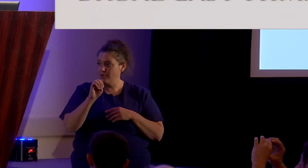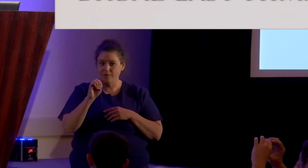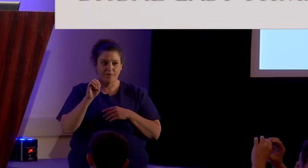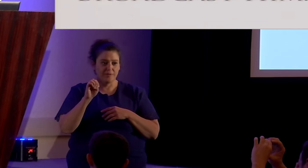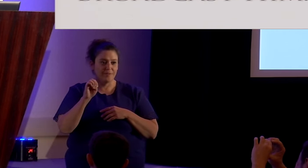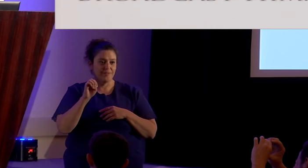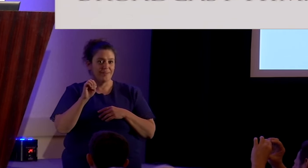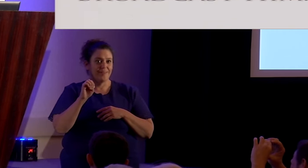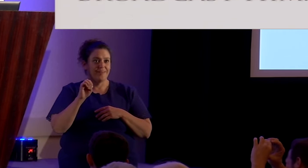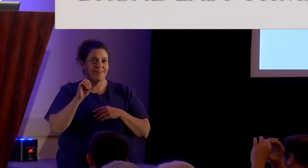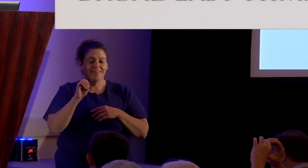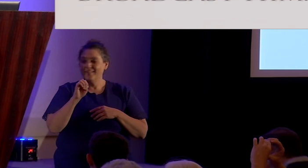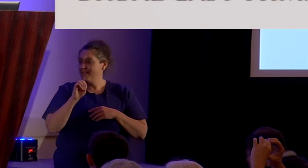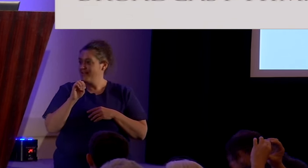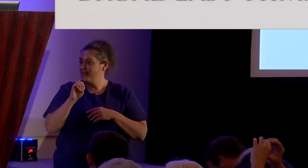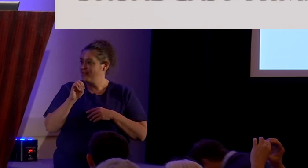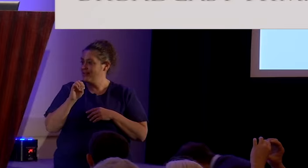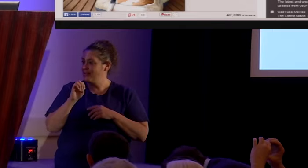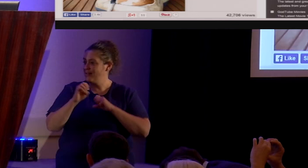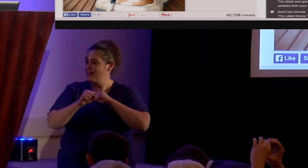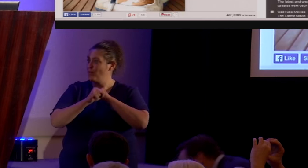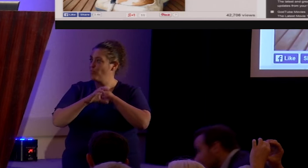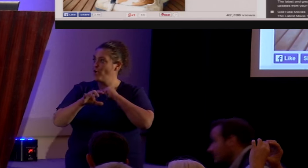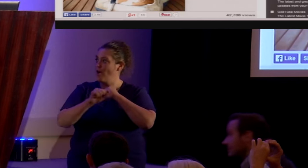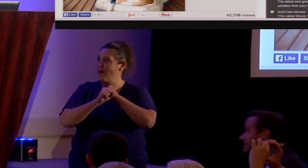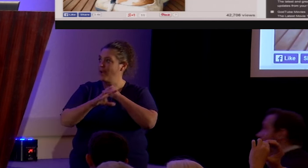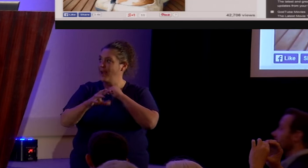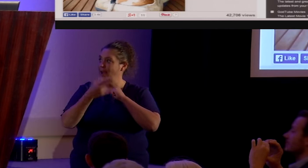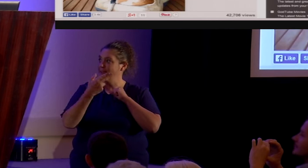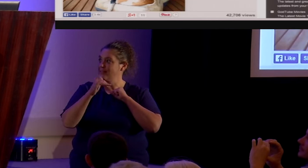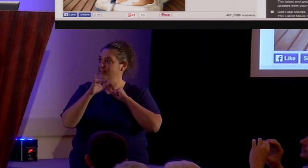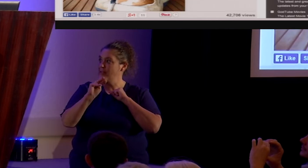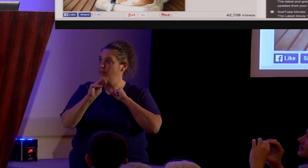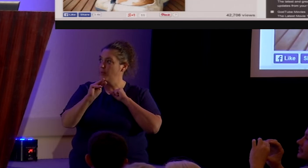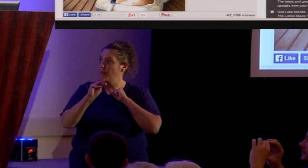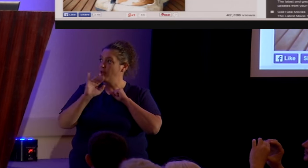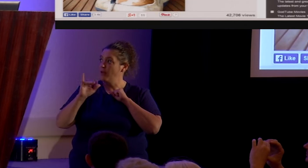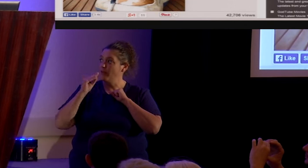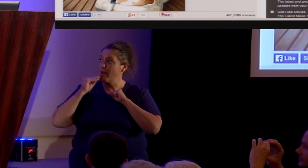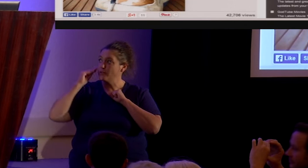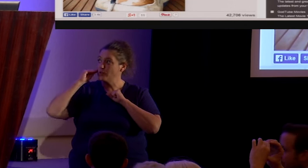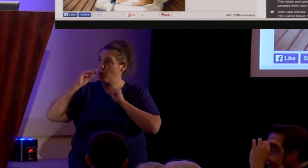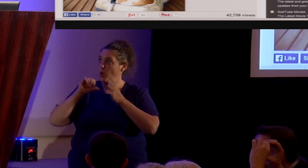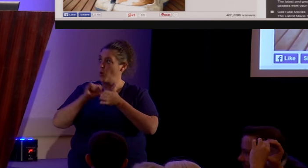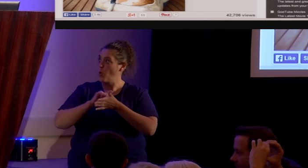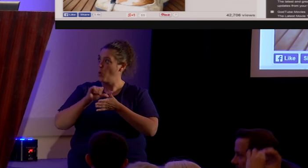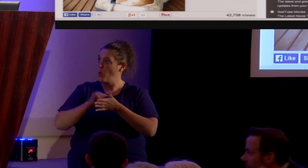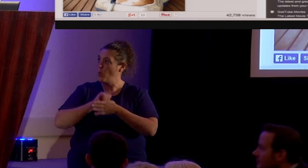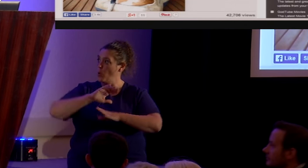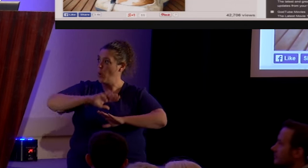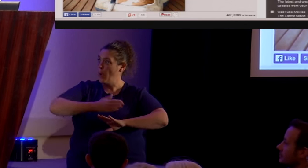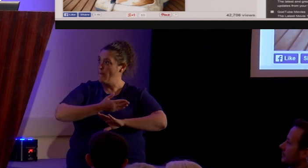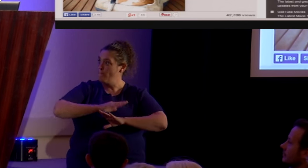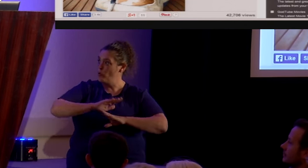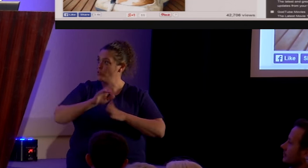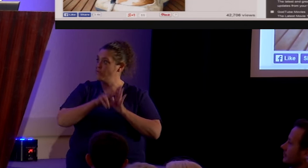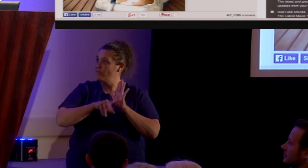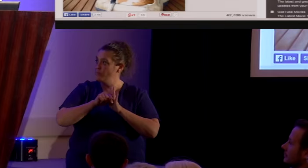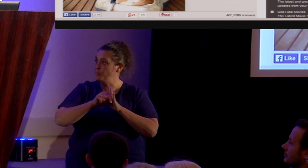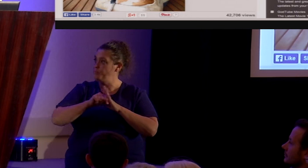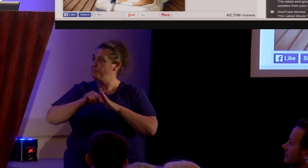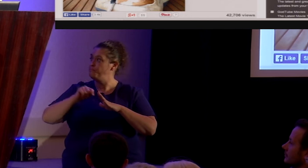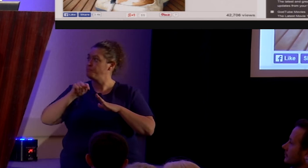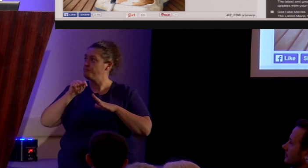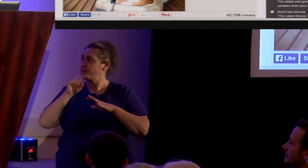Their slogan is Broadcast Him. This is their actual homepage. The categories include music videos, ministry